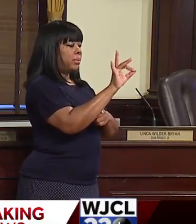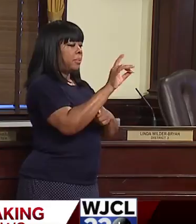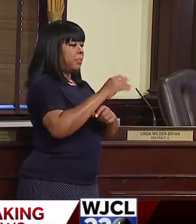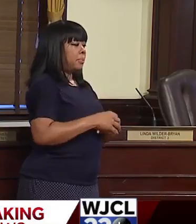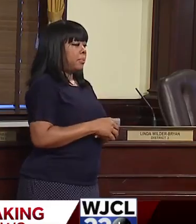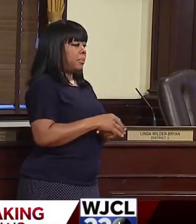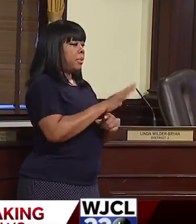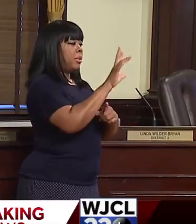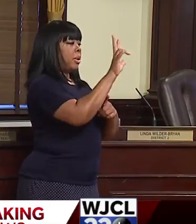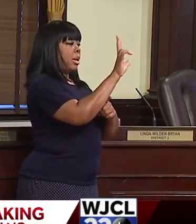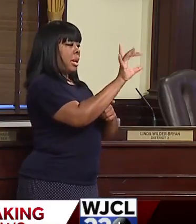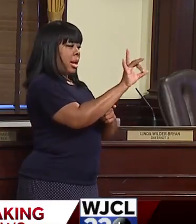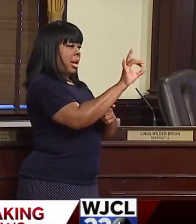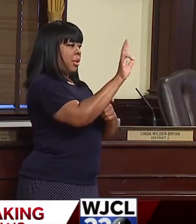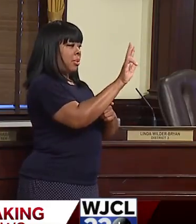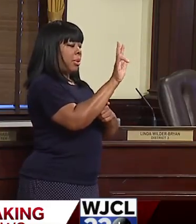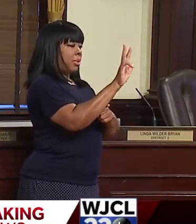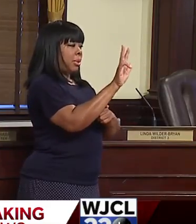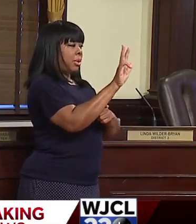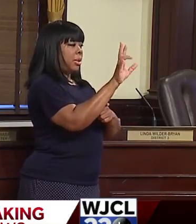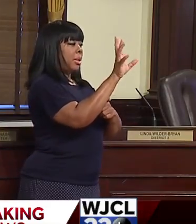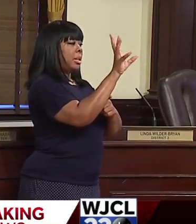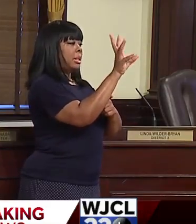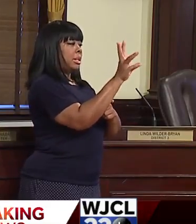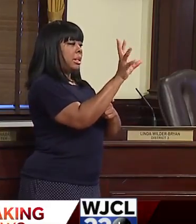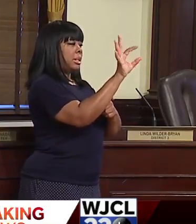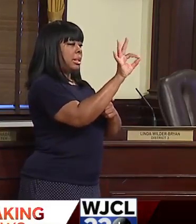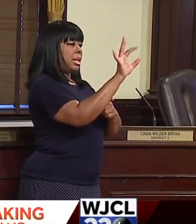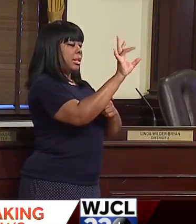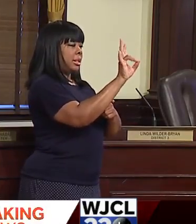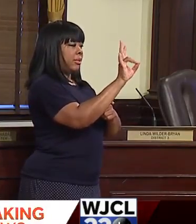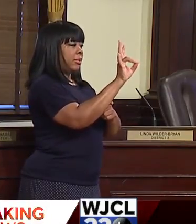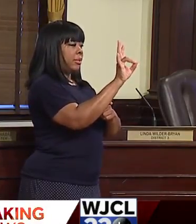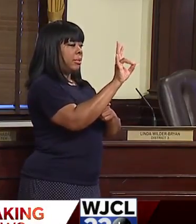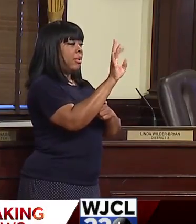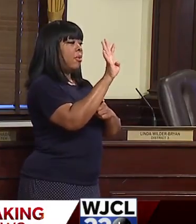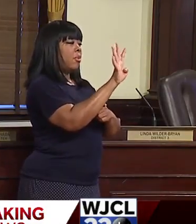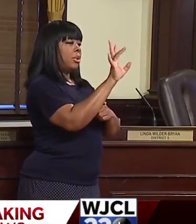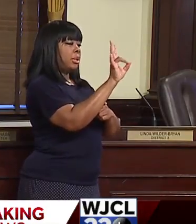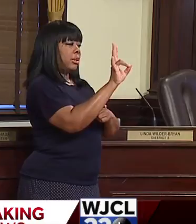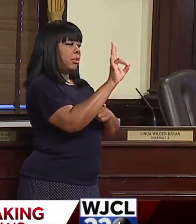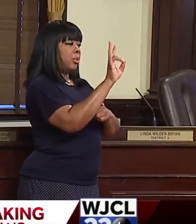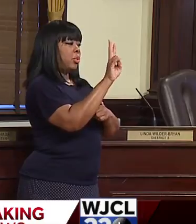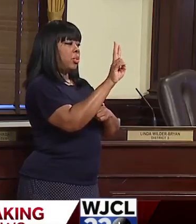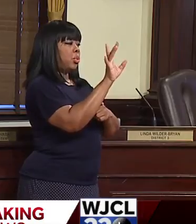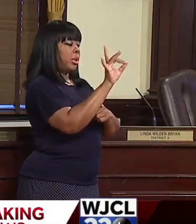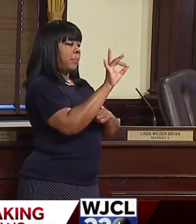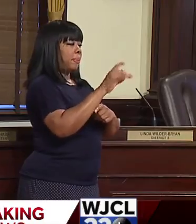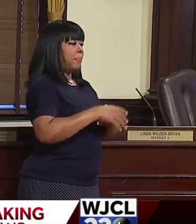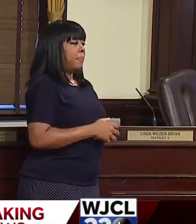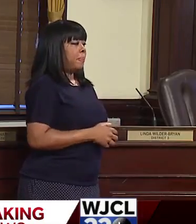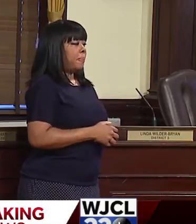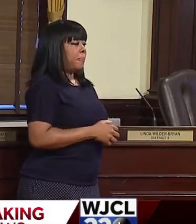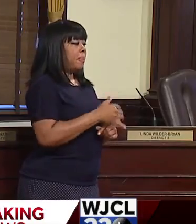8 3 3 6 9 7 4 7 7 2 8.